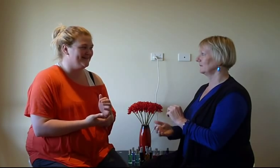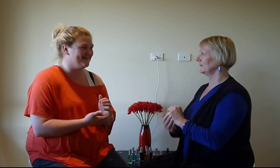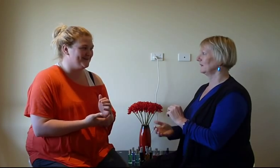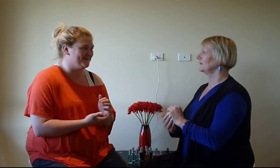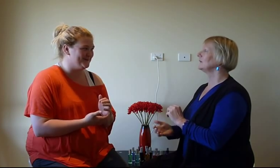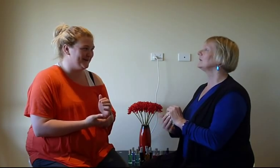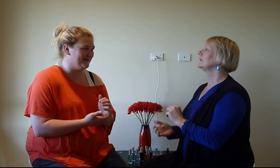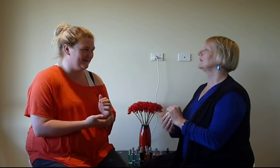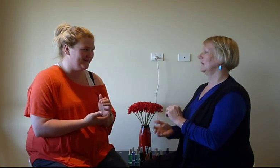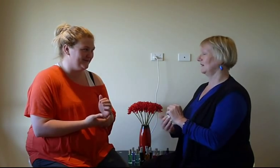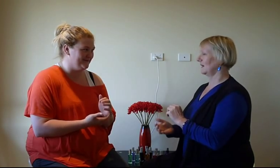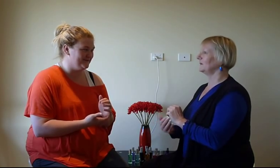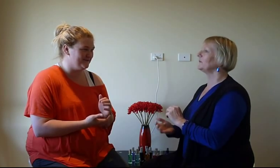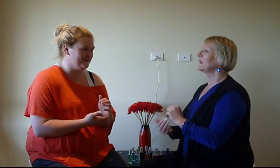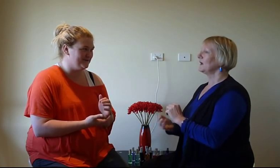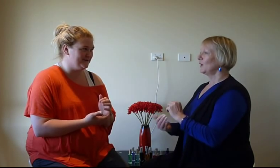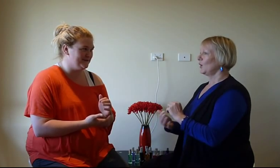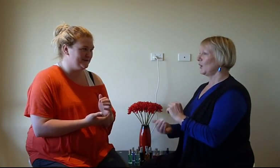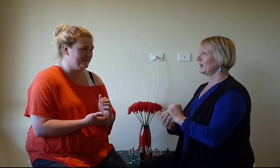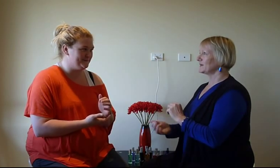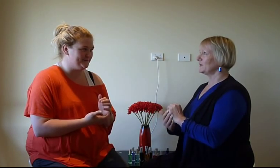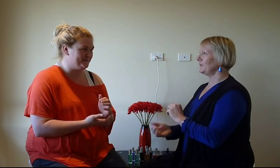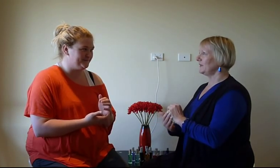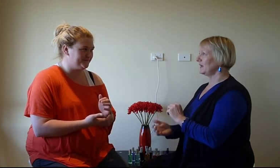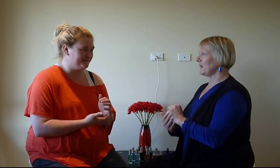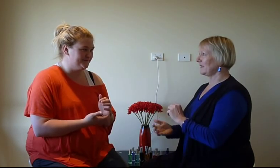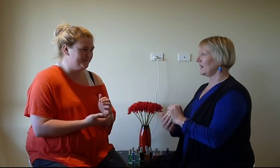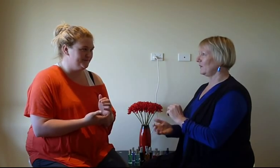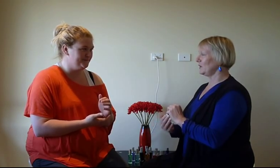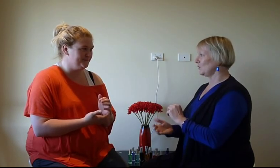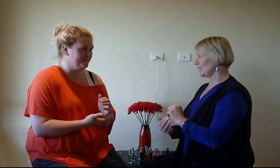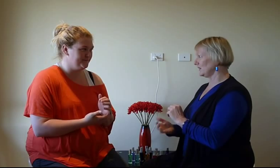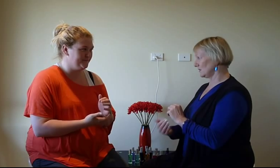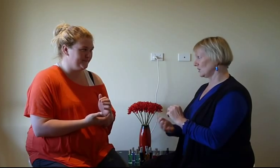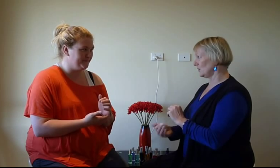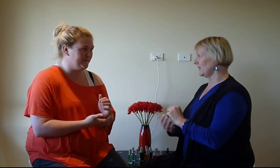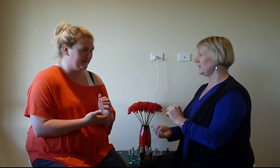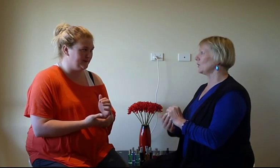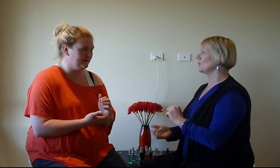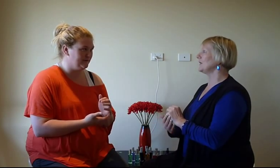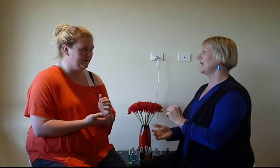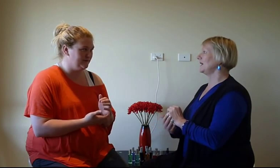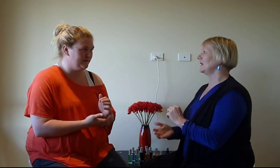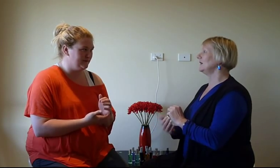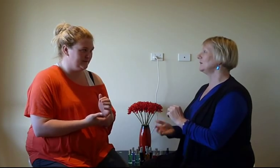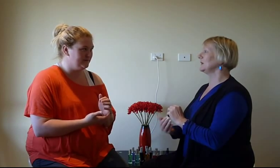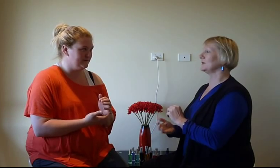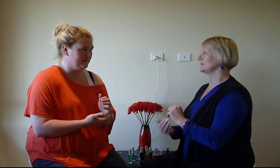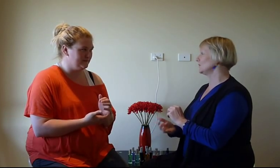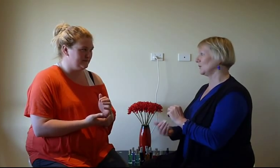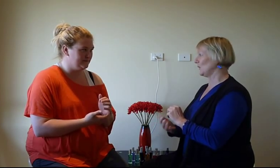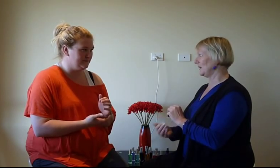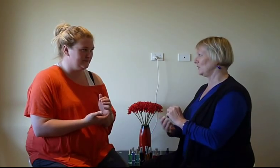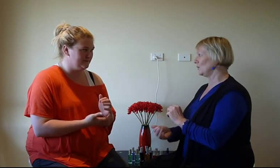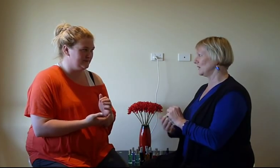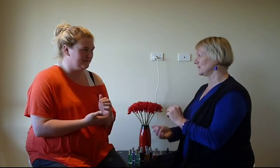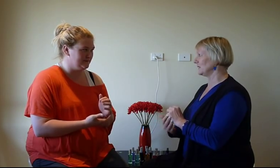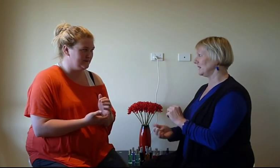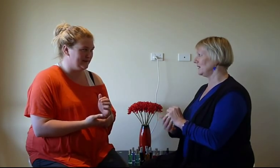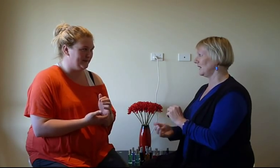because I couldn't do anything. Okay. All right. So if you think about that, when you walk into the shop and you've got all that anger because it's not the way that you want it to be. Yeah.